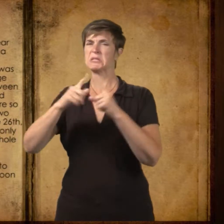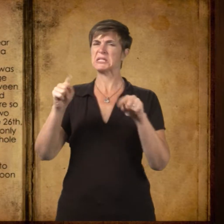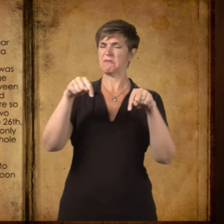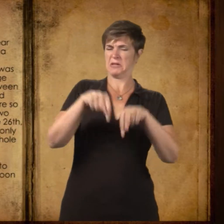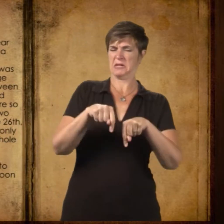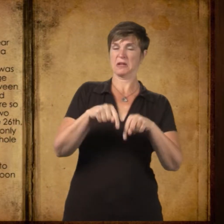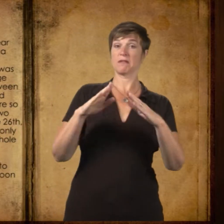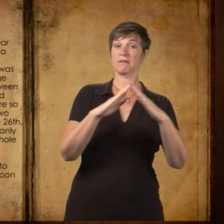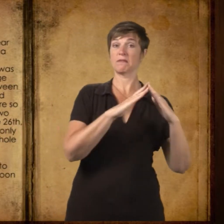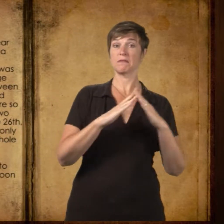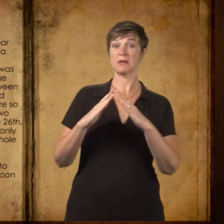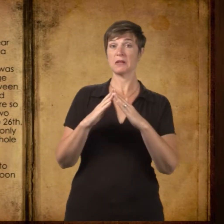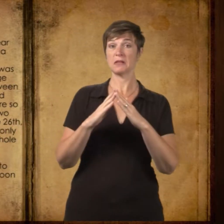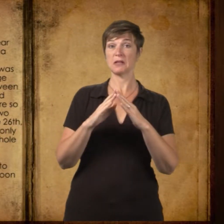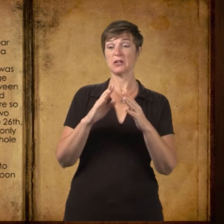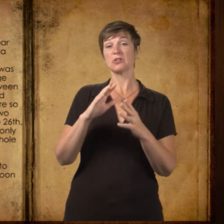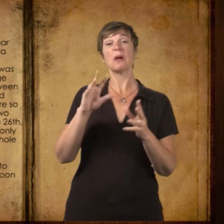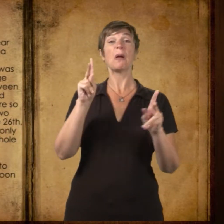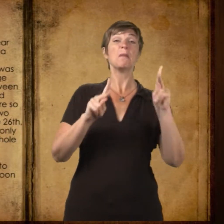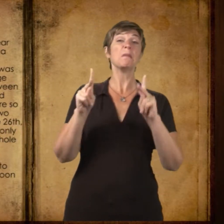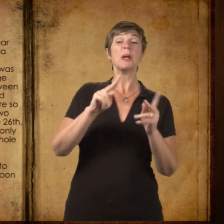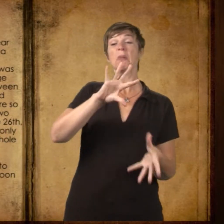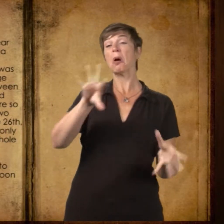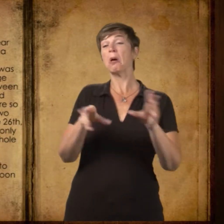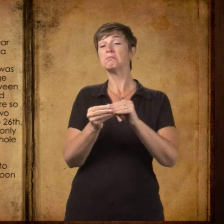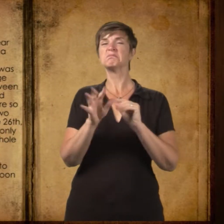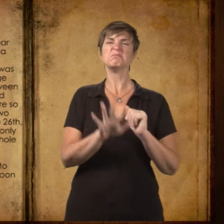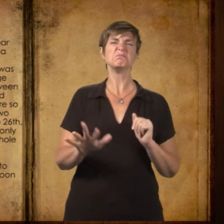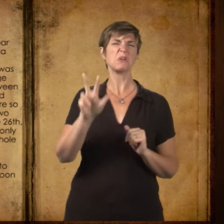and had to be started on June 26th,